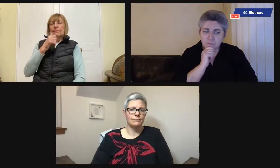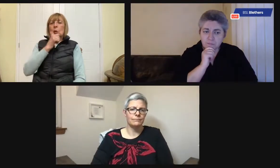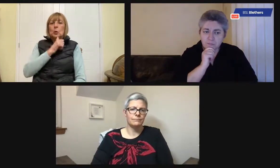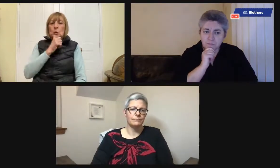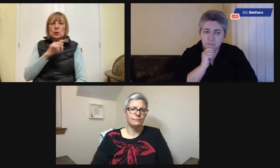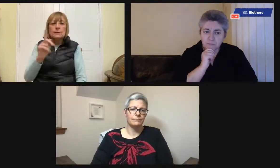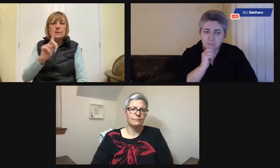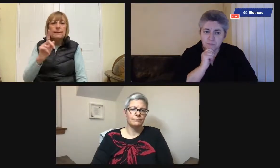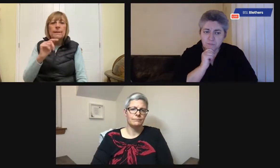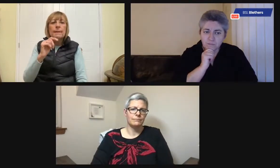folks?